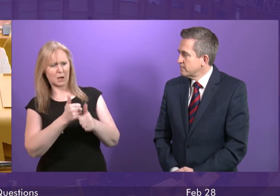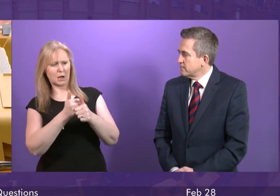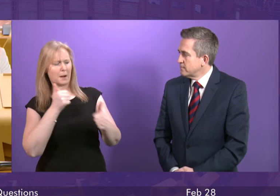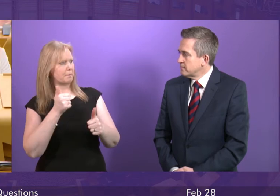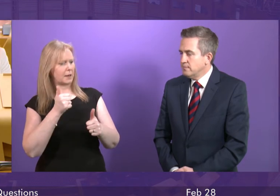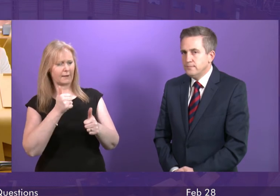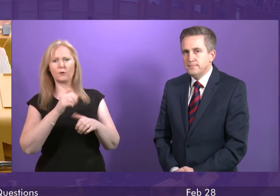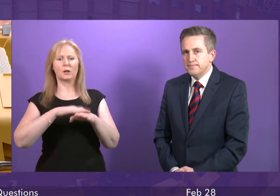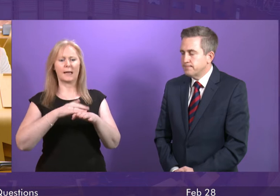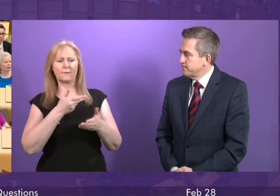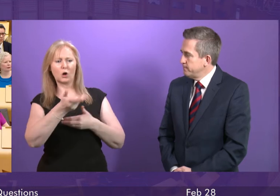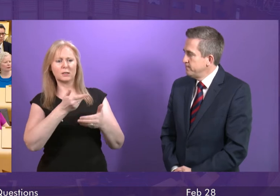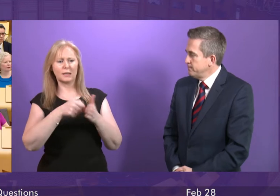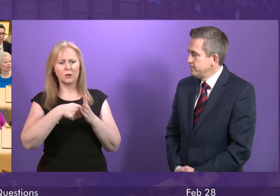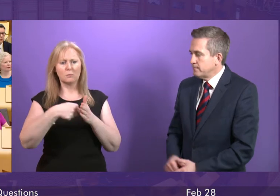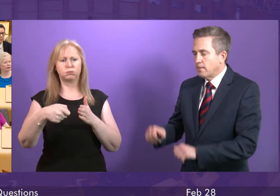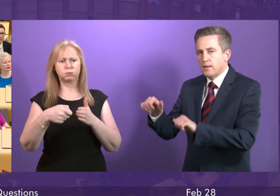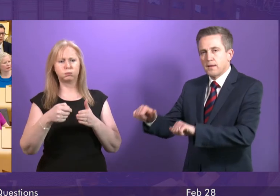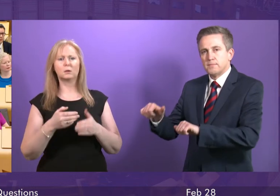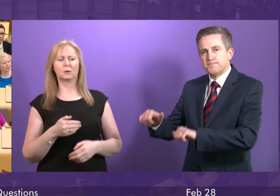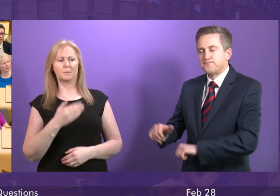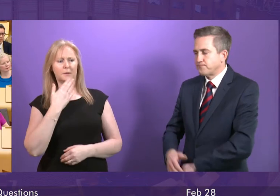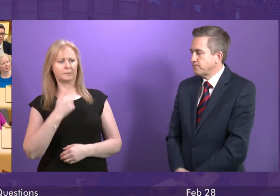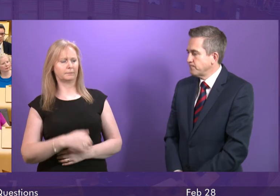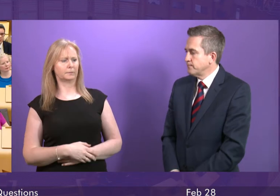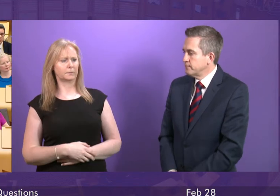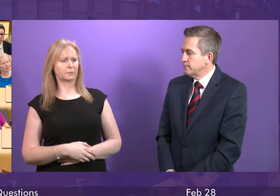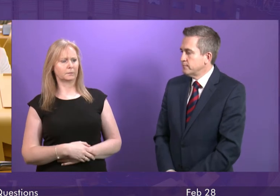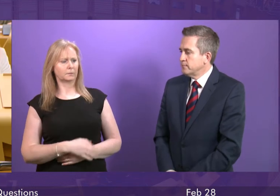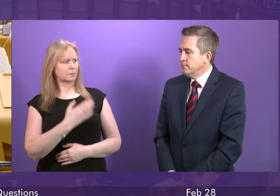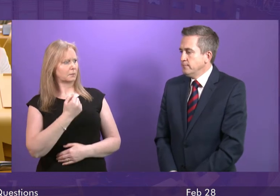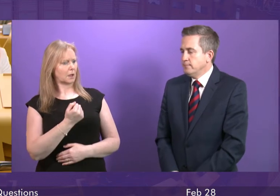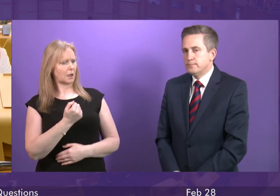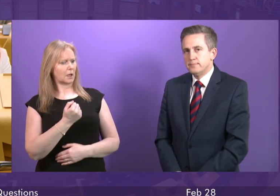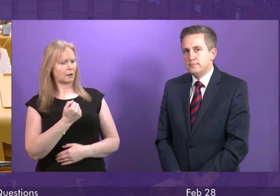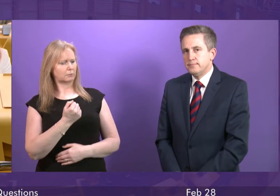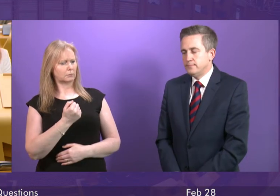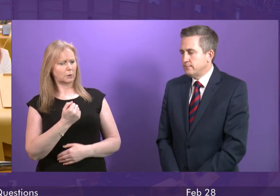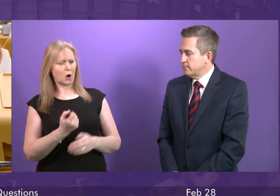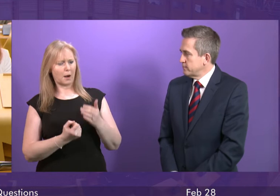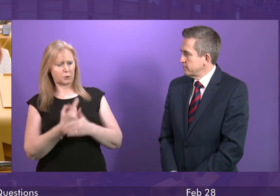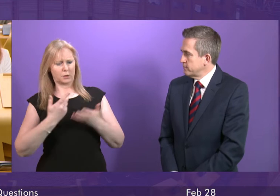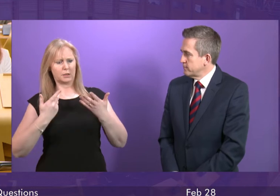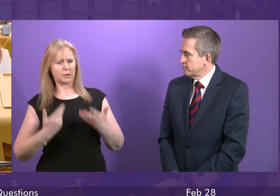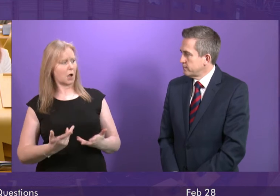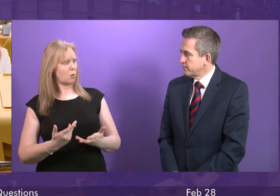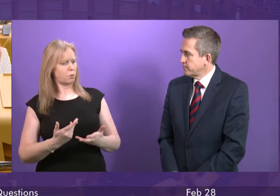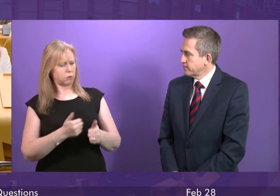So if he has, I can't remember if he has one more question, perhaps he can take the opportunity now to do so. But as we have done